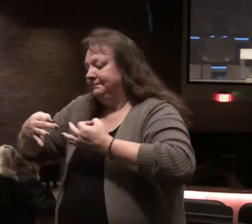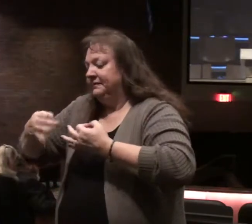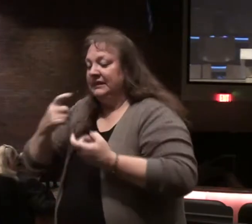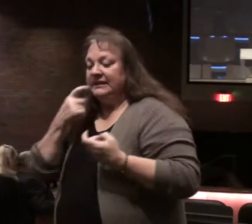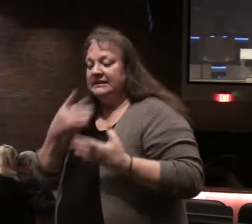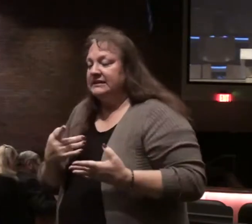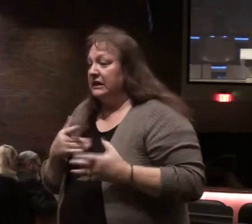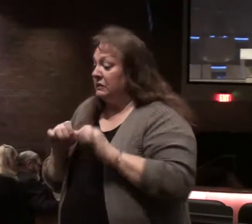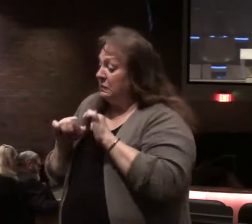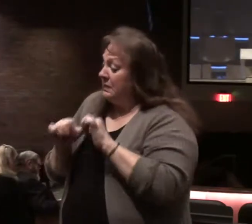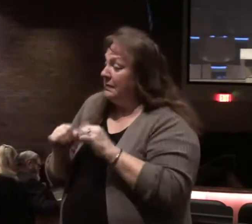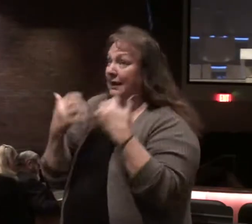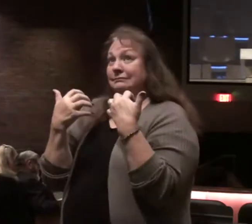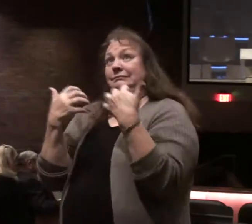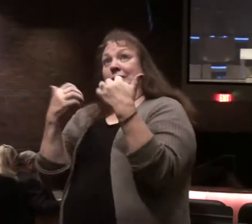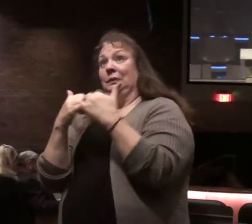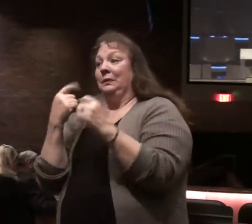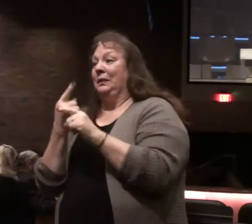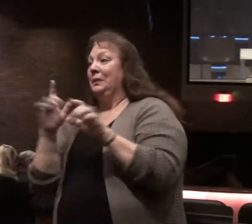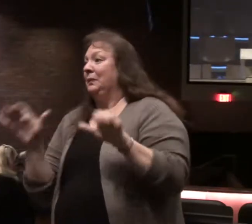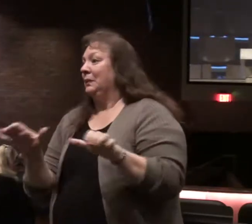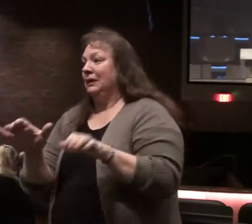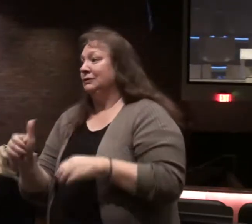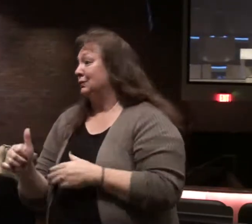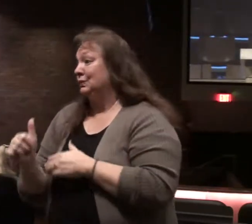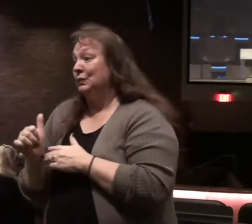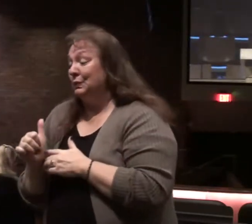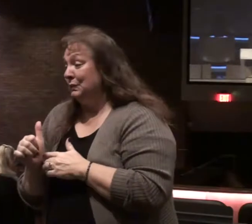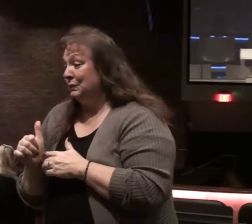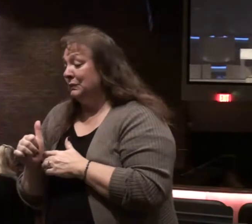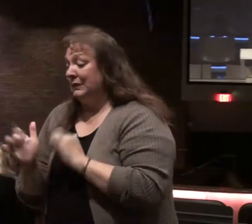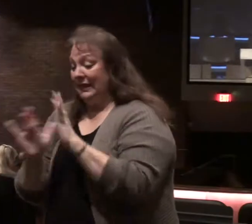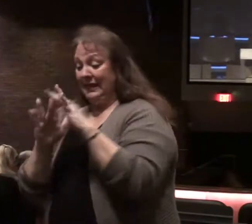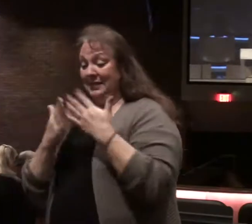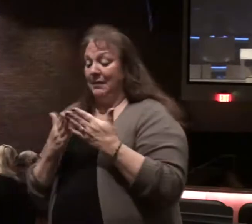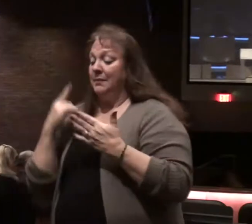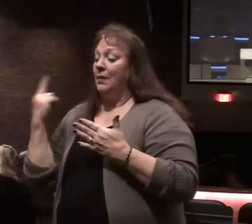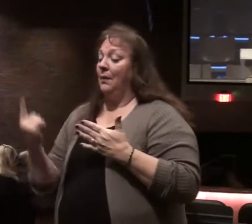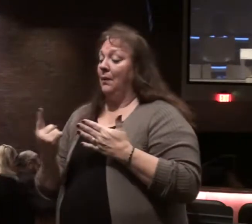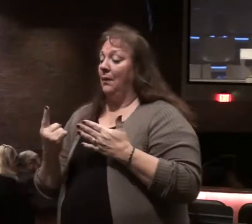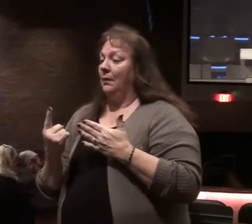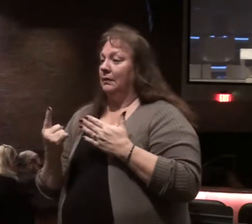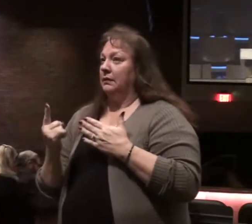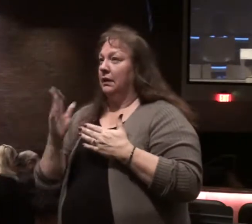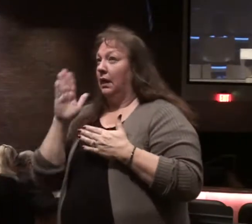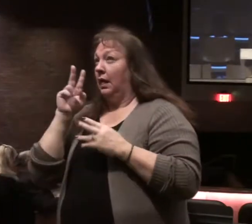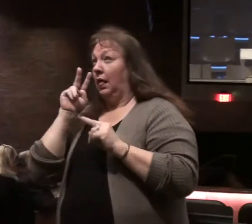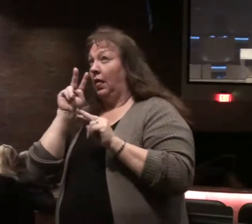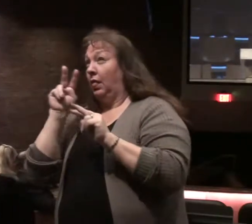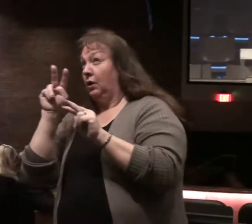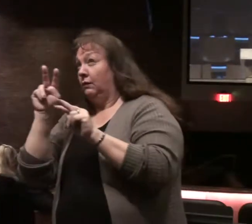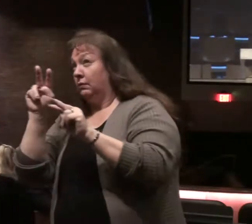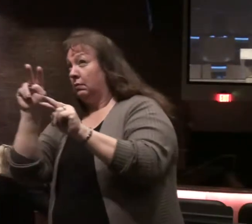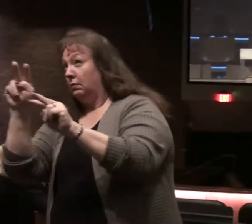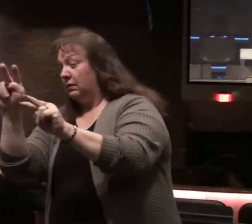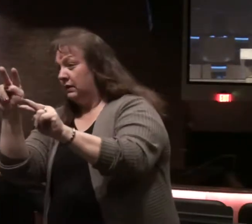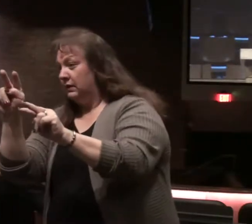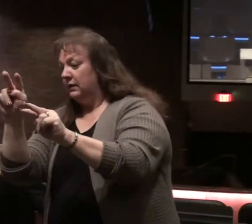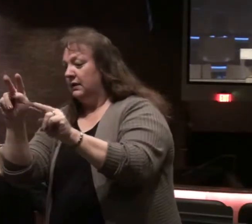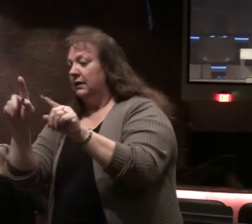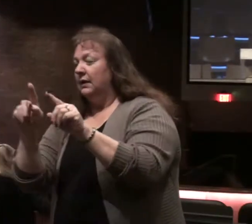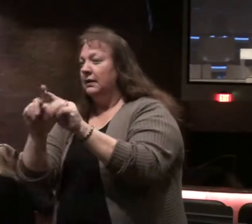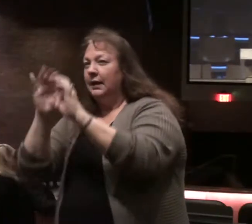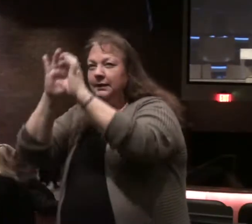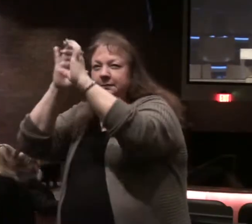sinners will not remain in the assembly of the righteous the Bible is always pulling our attention forward like a